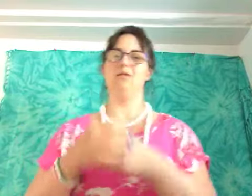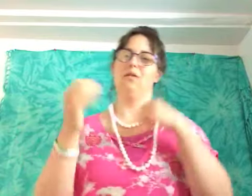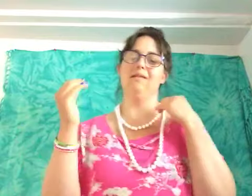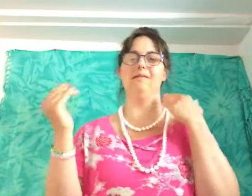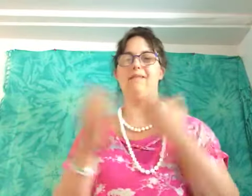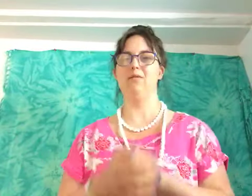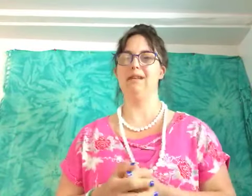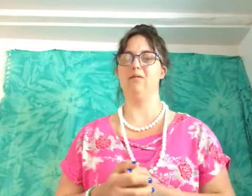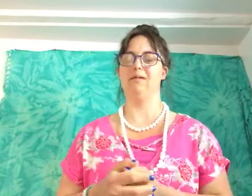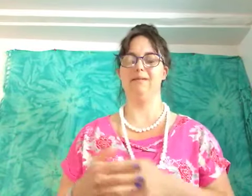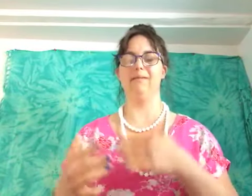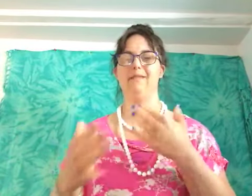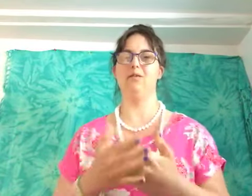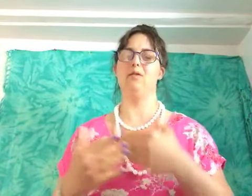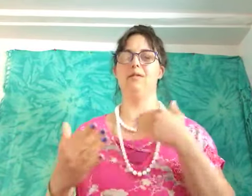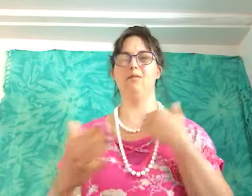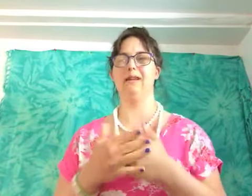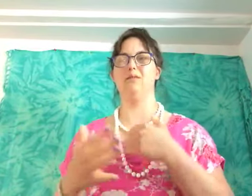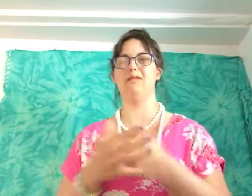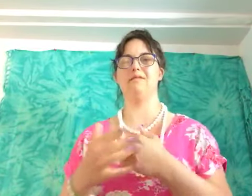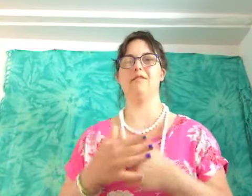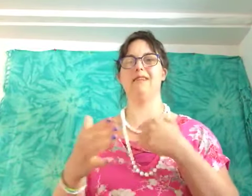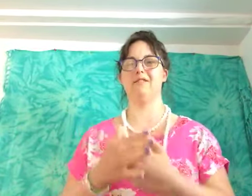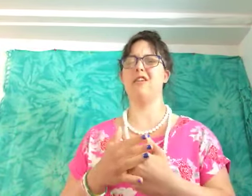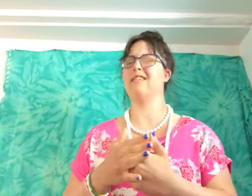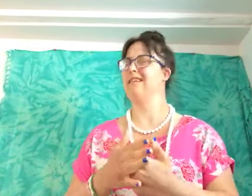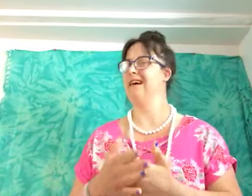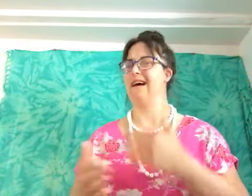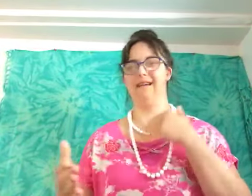if you really if you really want to start tick-tock I